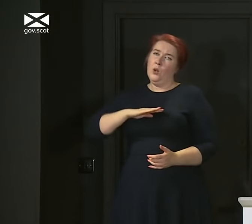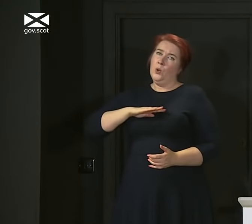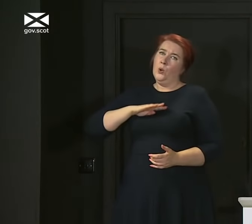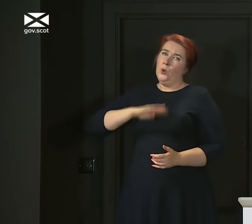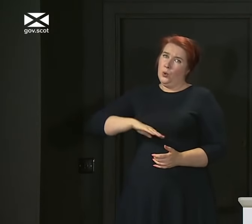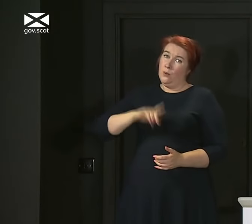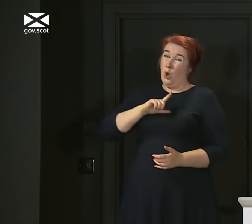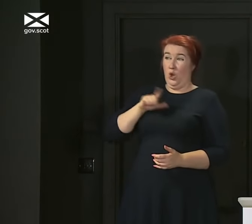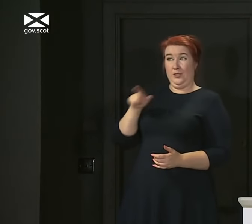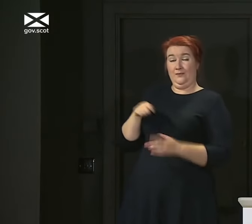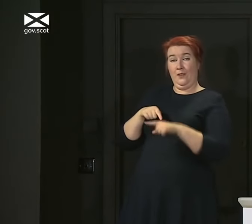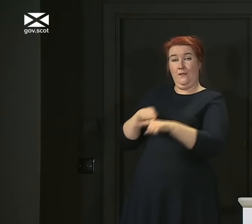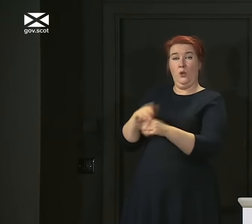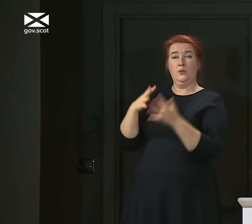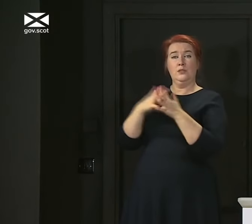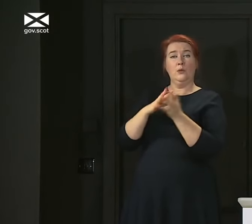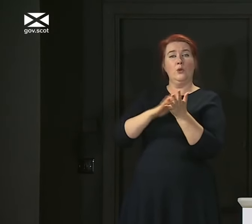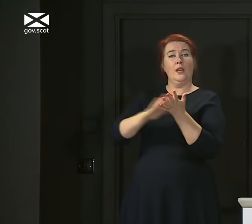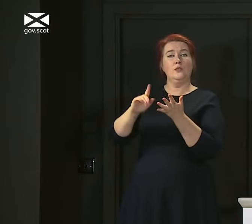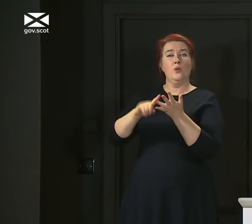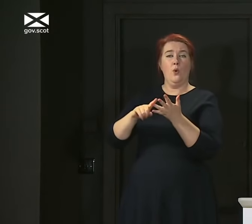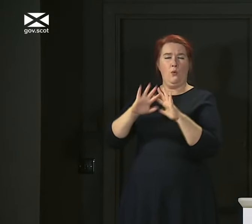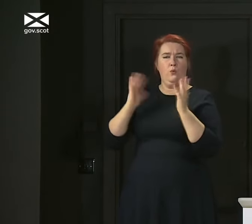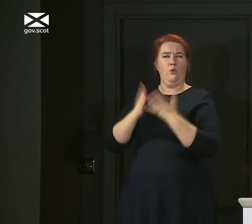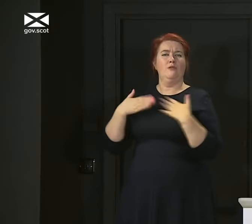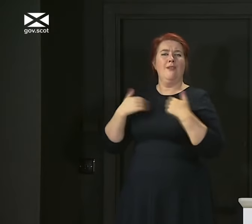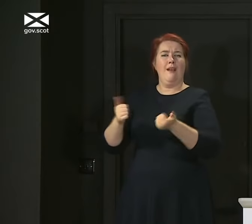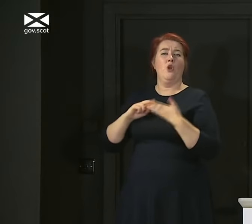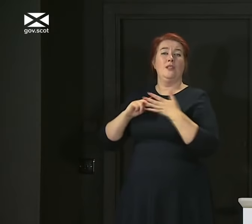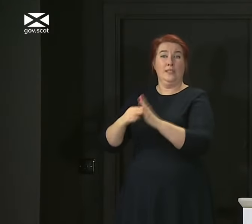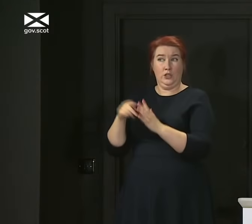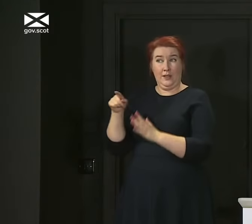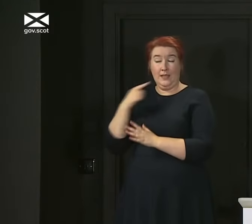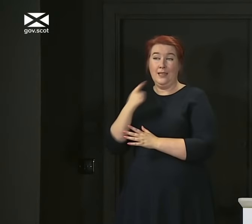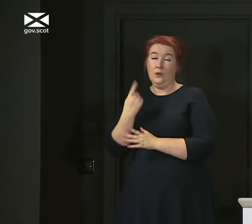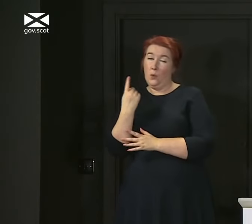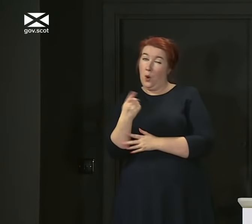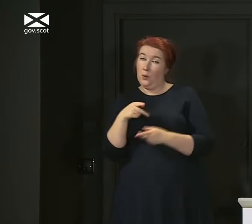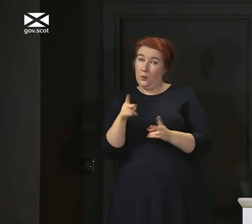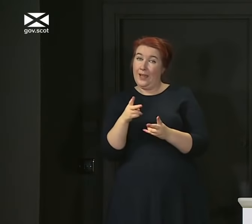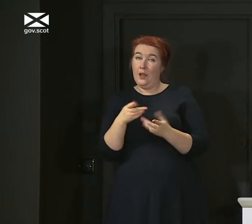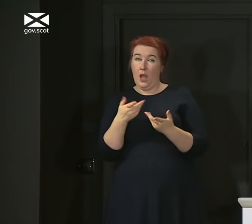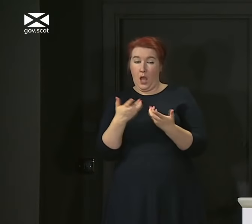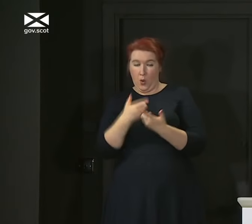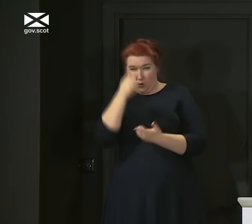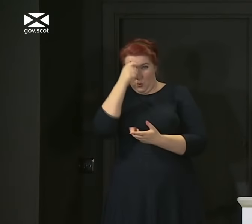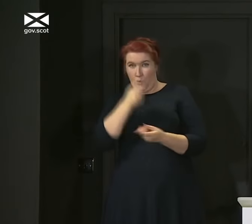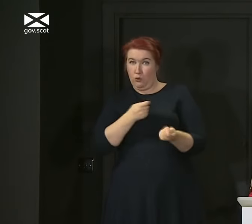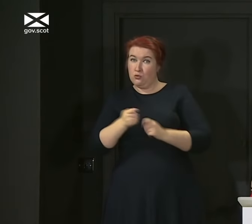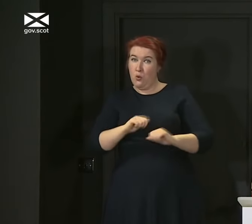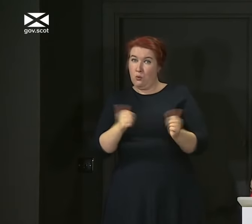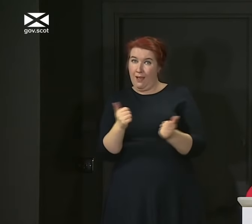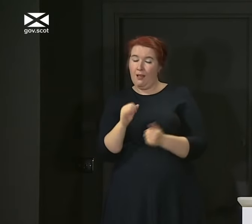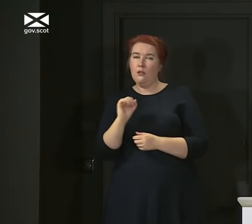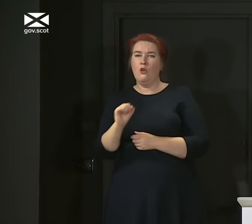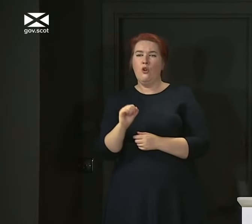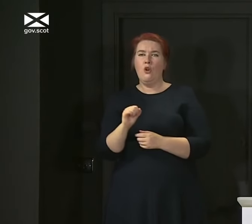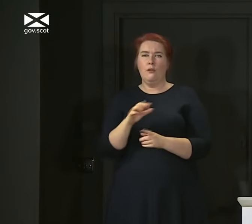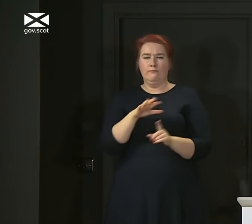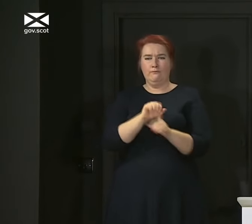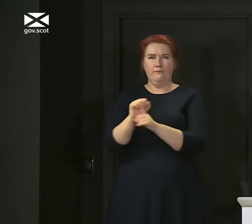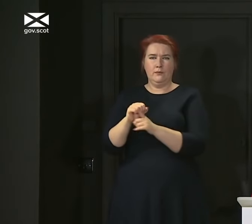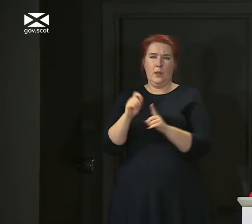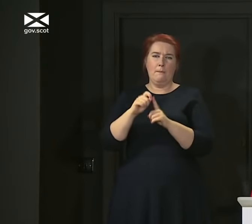WHO, one of the criteria they set for judging whether the pandemic is under control in countries is that your positivity